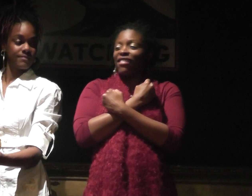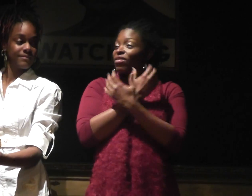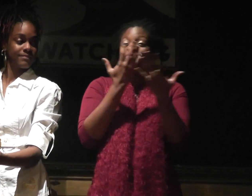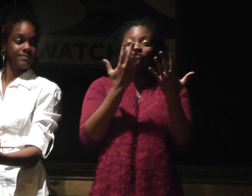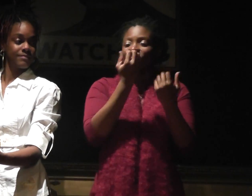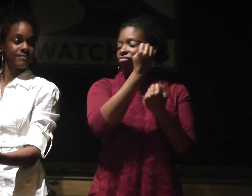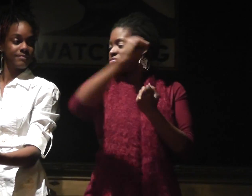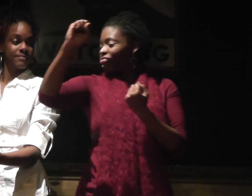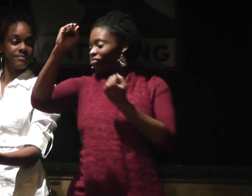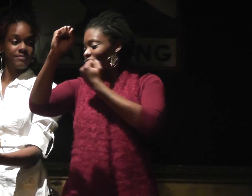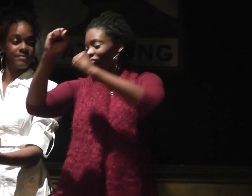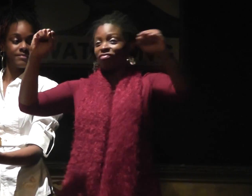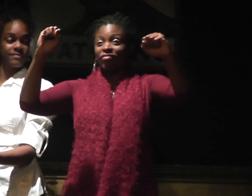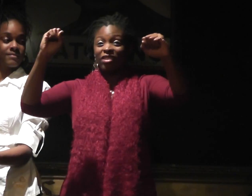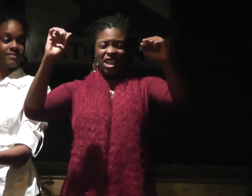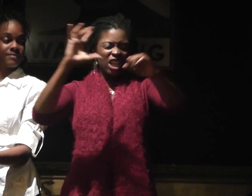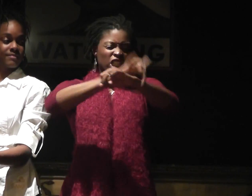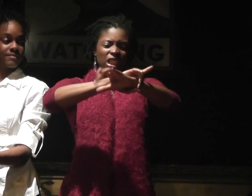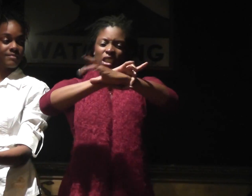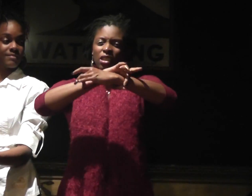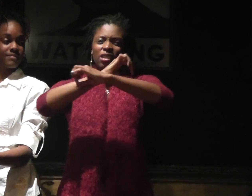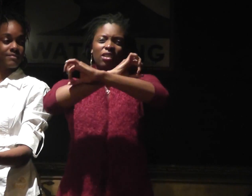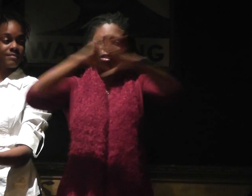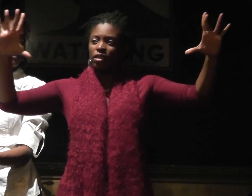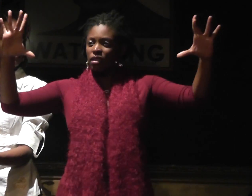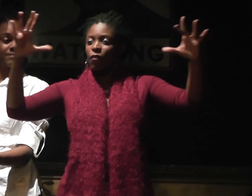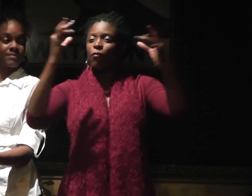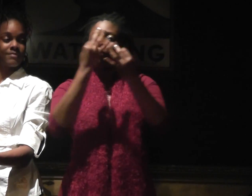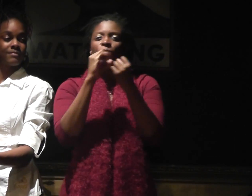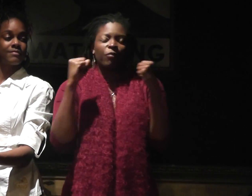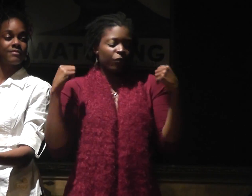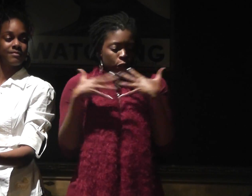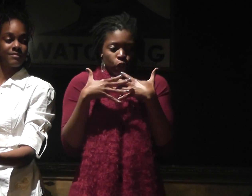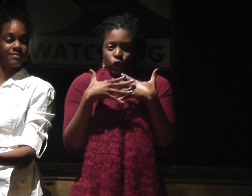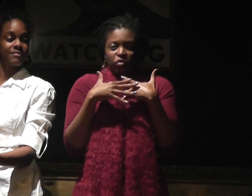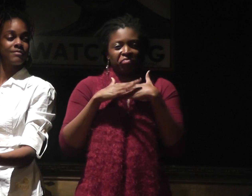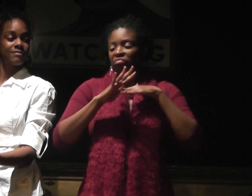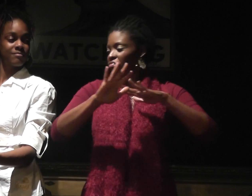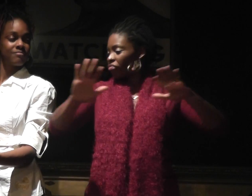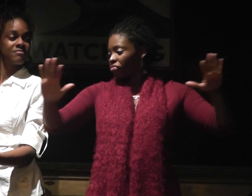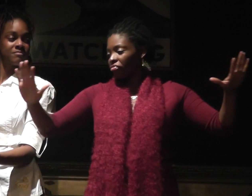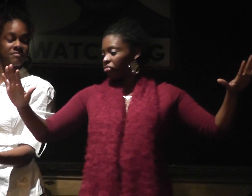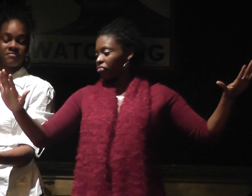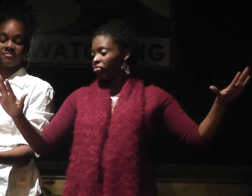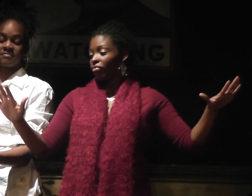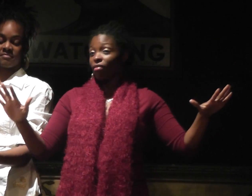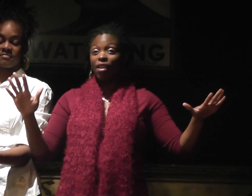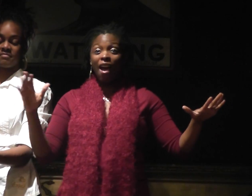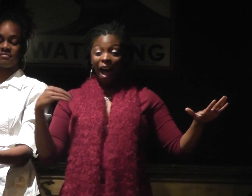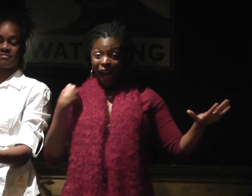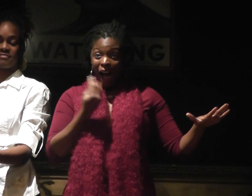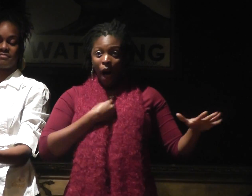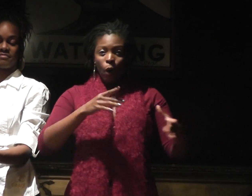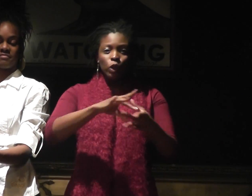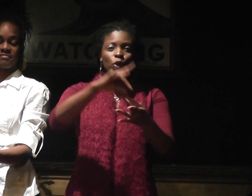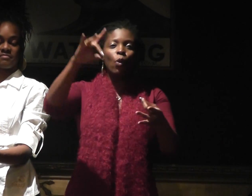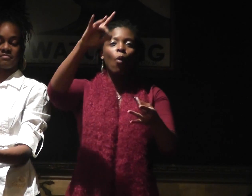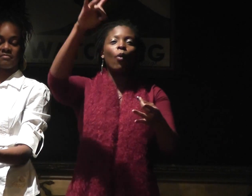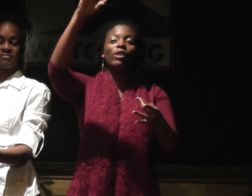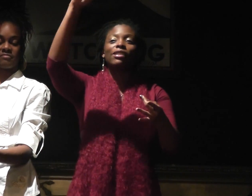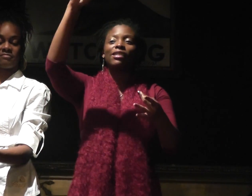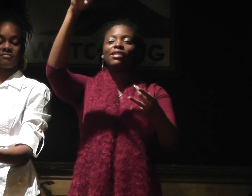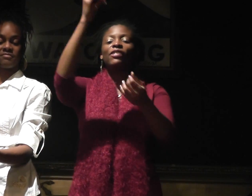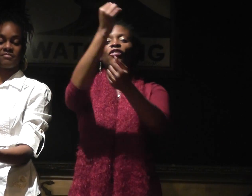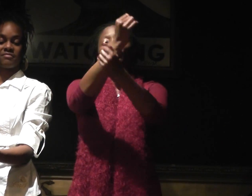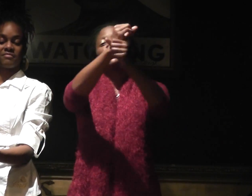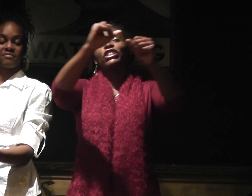We're still strong and we're still loved. We're still revoked. And we're still removed the shackles from our risk.